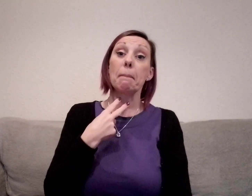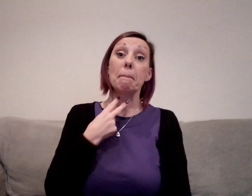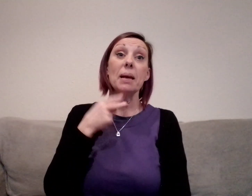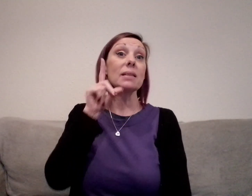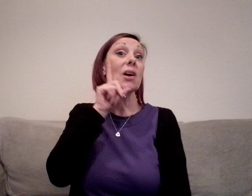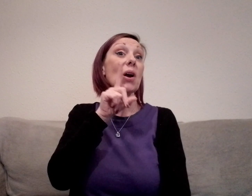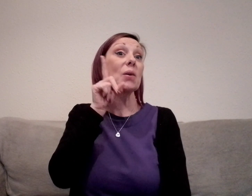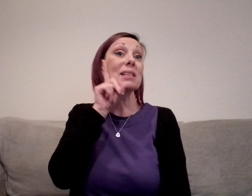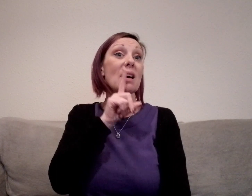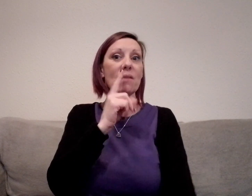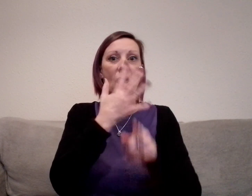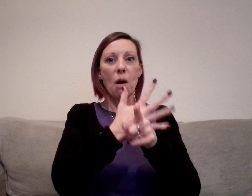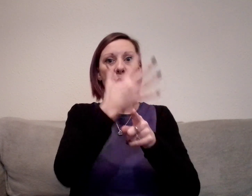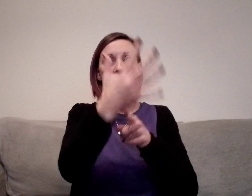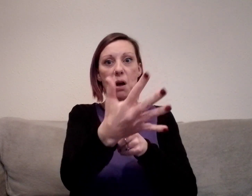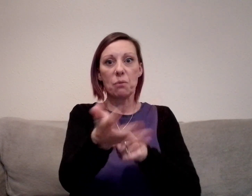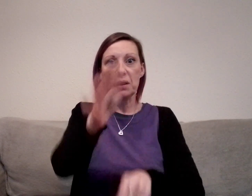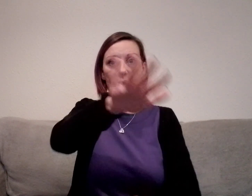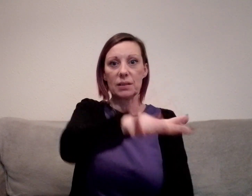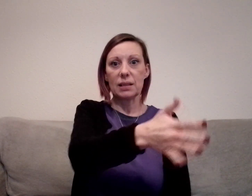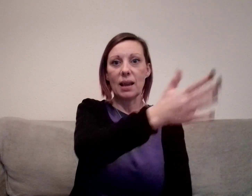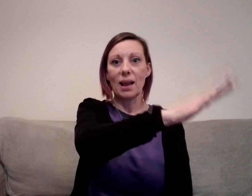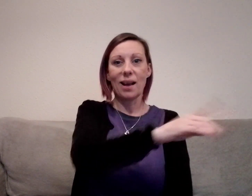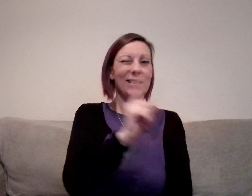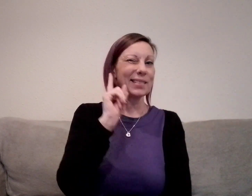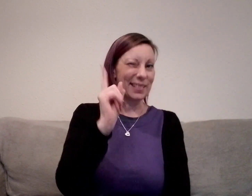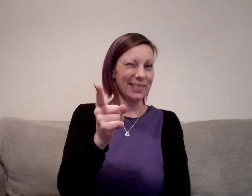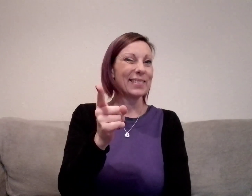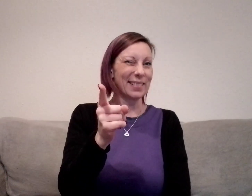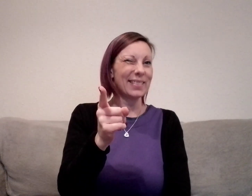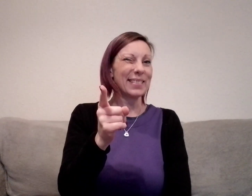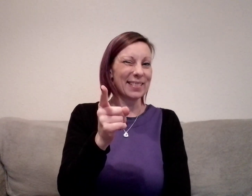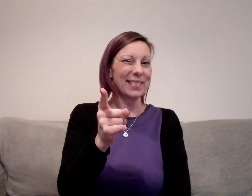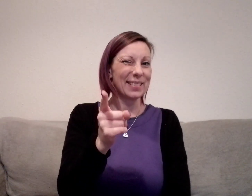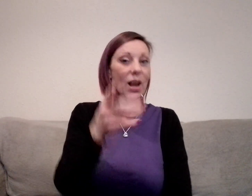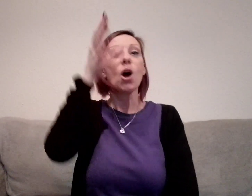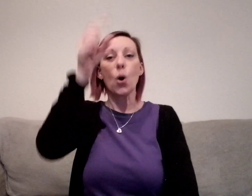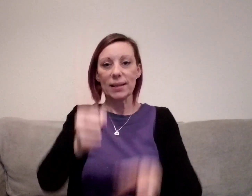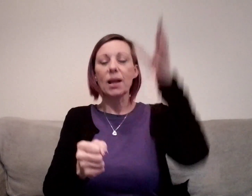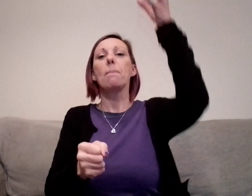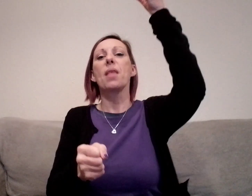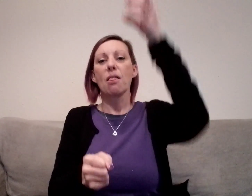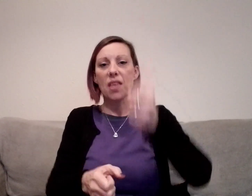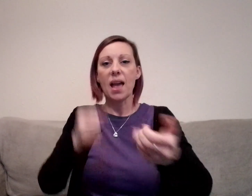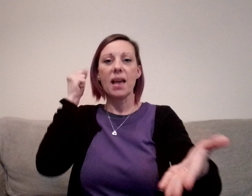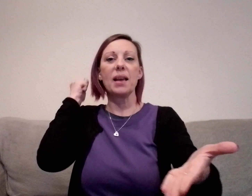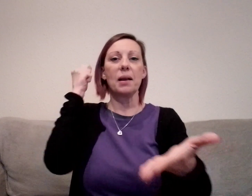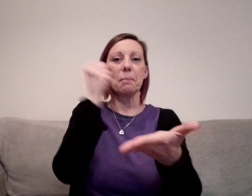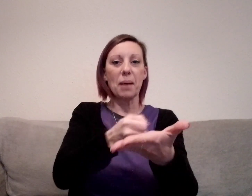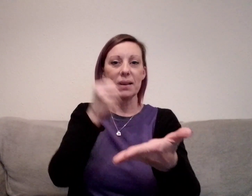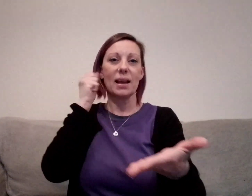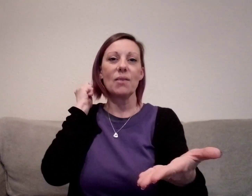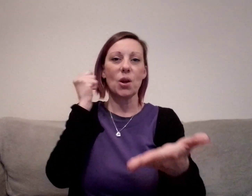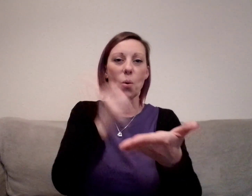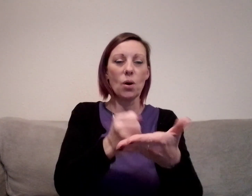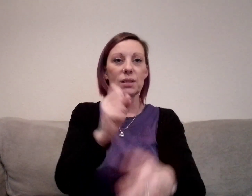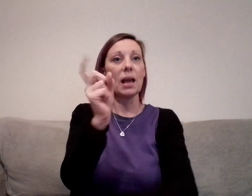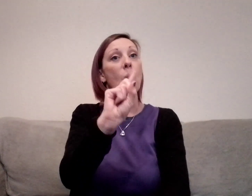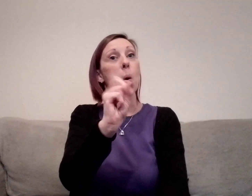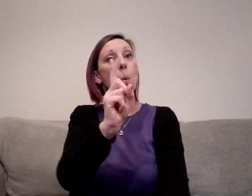and I miss a girl's lap Five weeks at sea, even Dave seems a catch Hoist at the thing and now know what's it